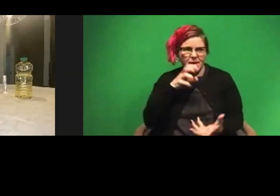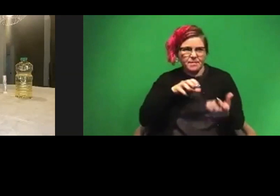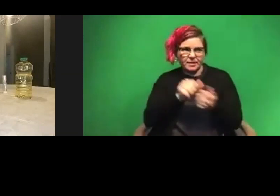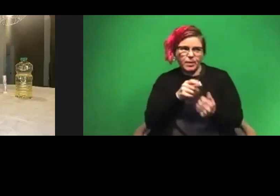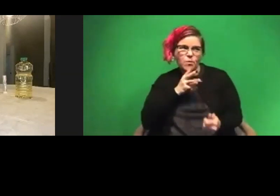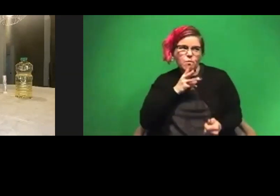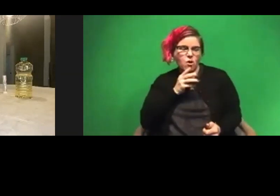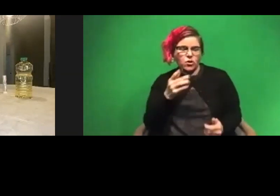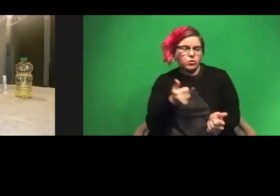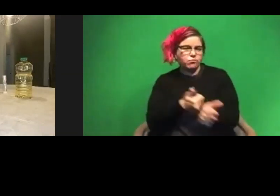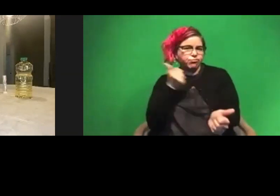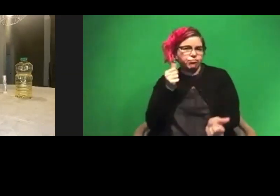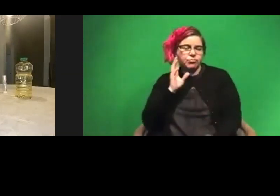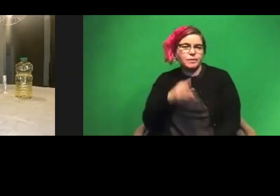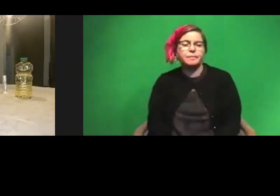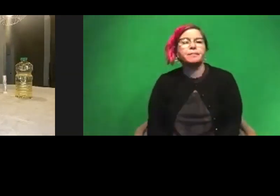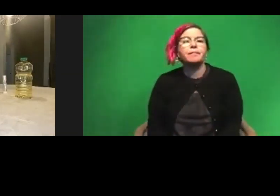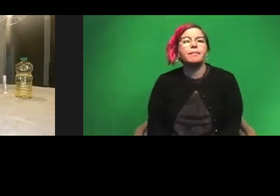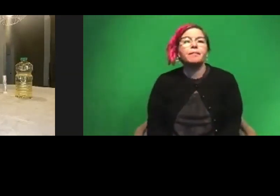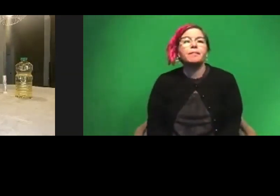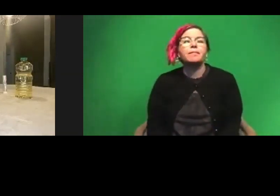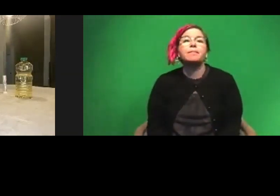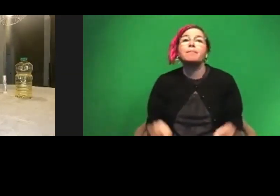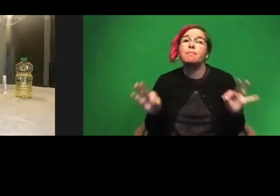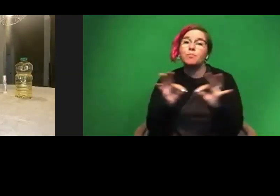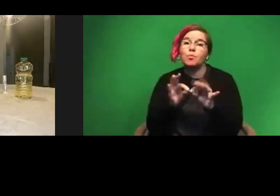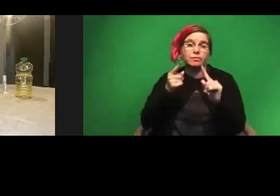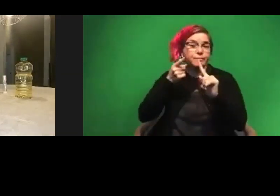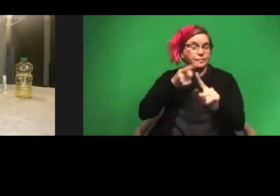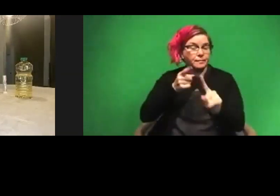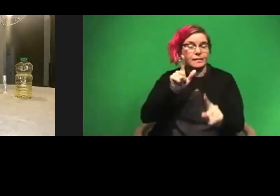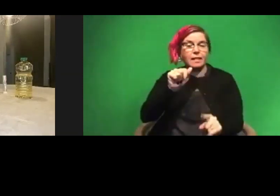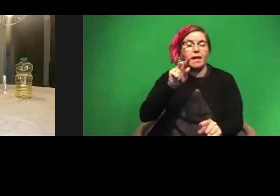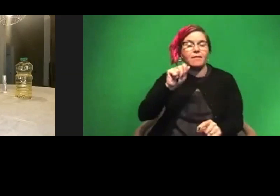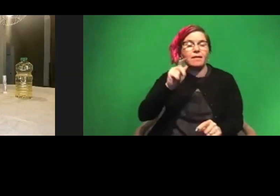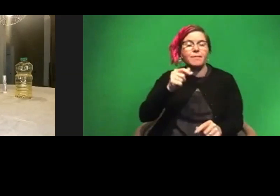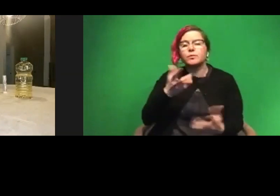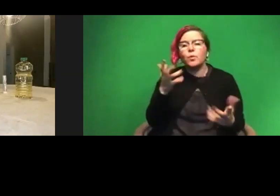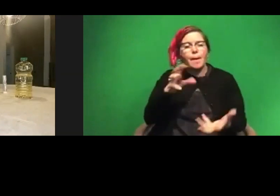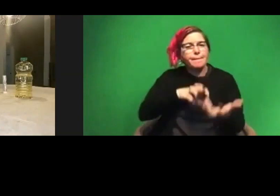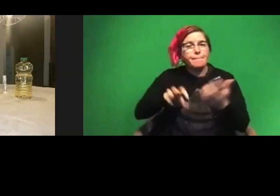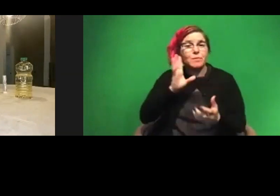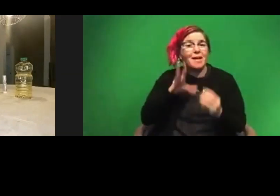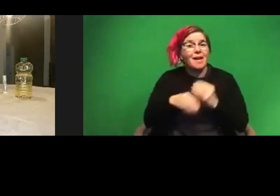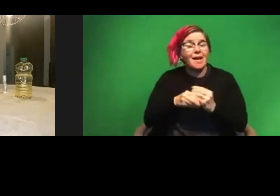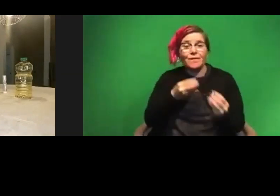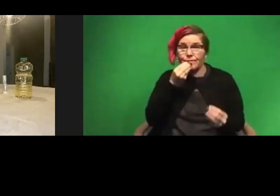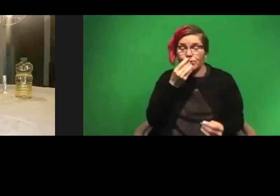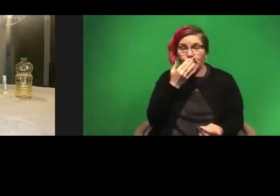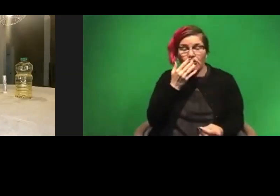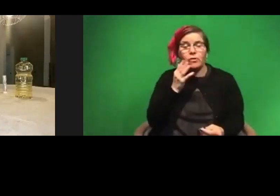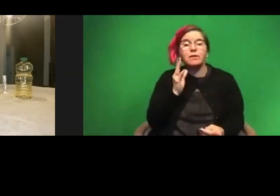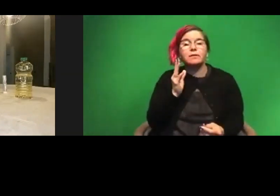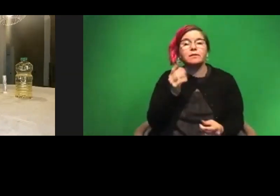at all. And it's essential for this lava lamp for them not to mix because when we add the food coloring, food coloring